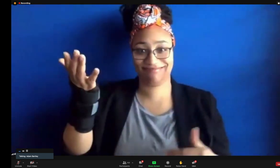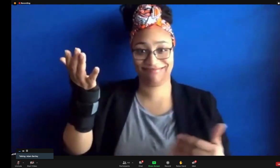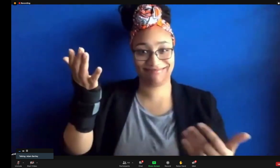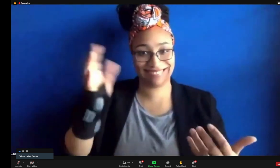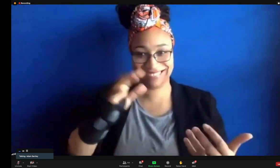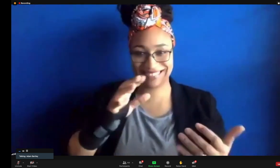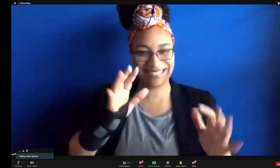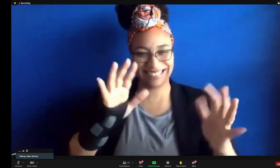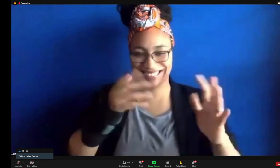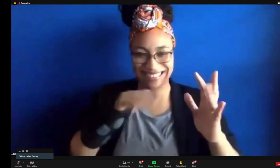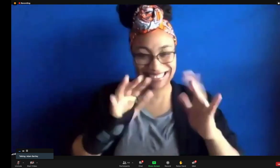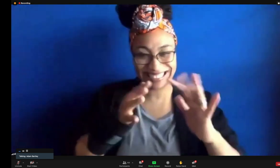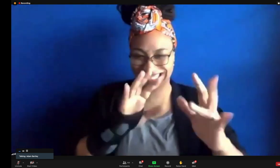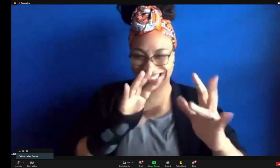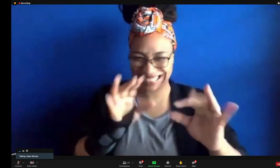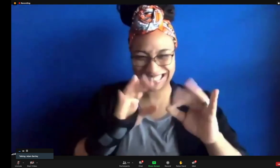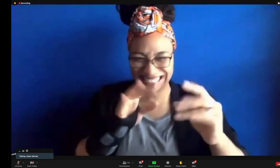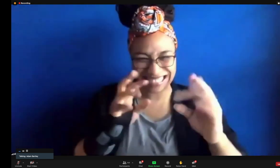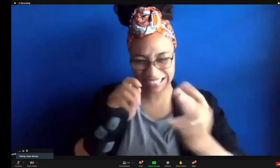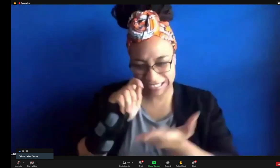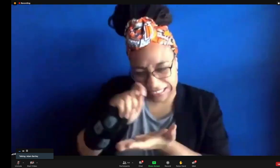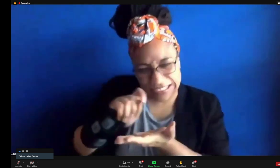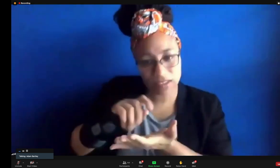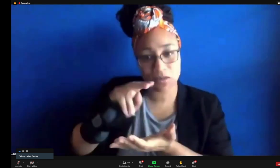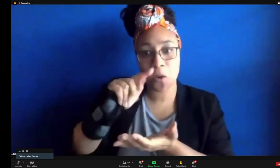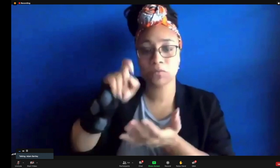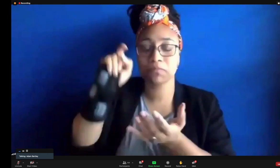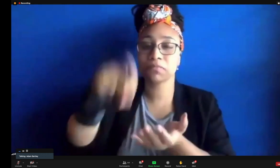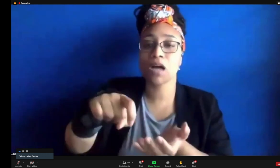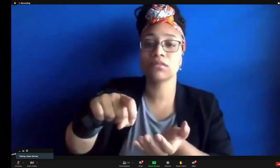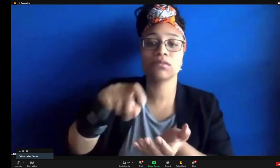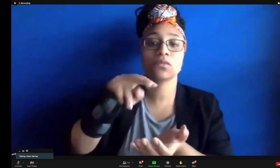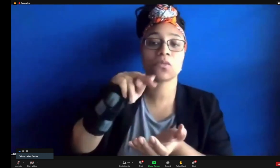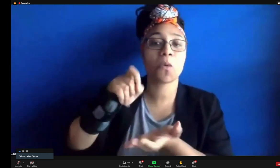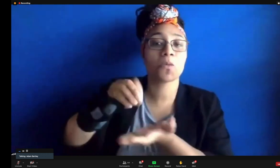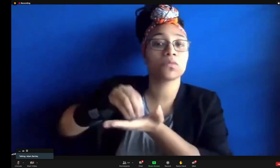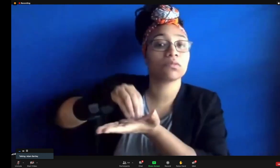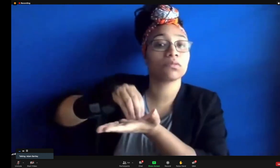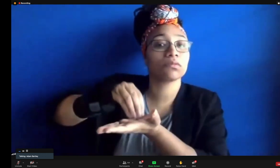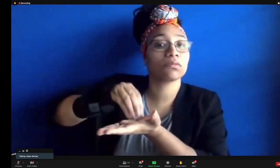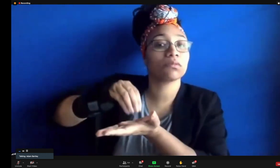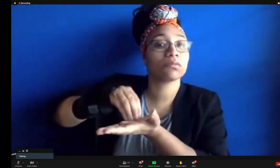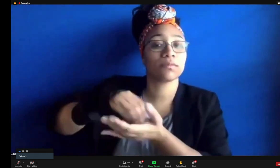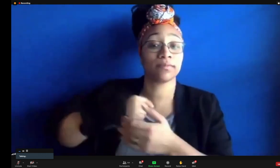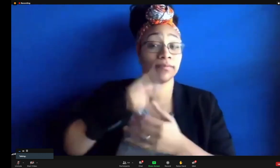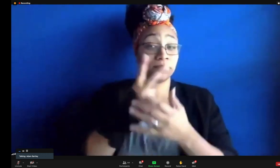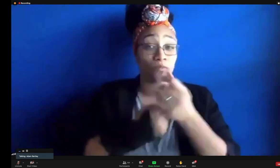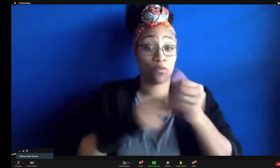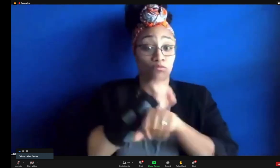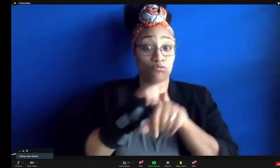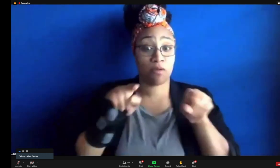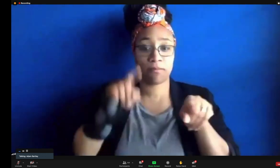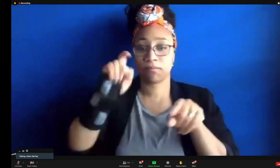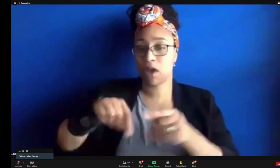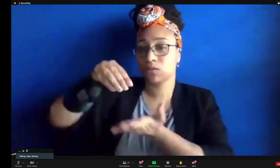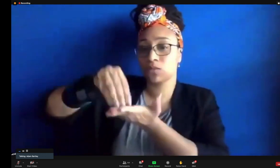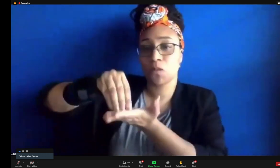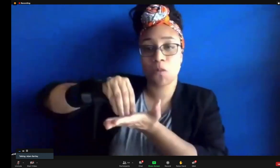you just never know how you're going to have to fine-tune this. You really got to take detailed notes. And it's both